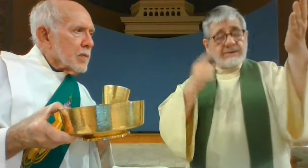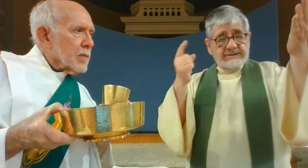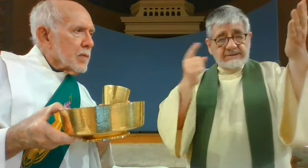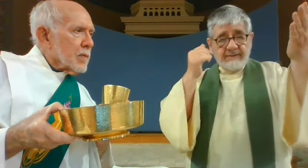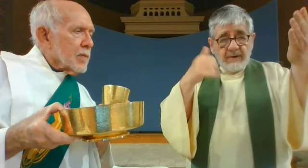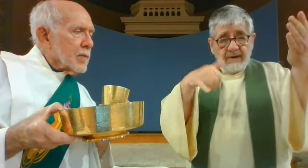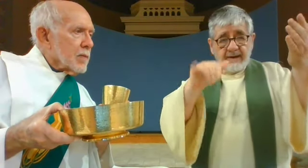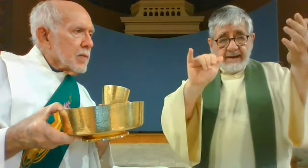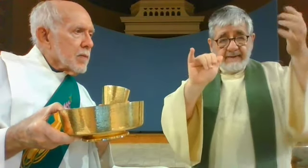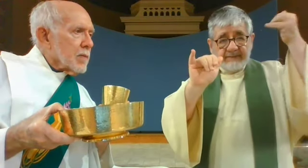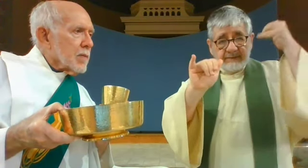Amen.